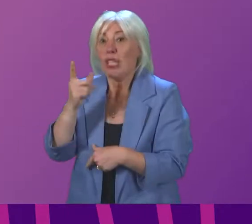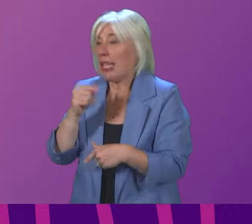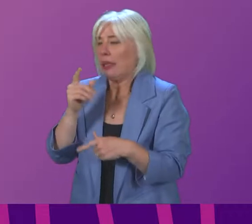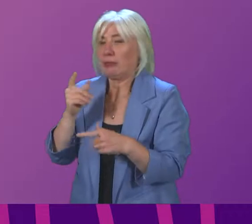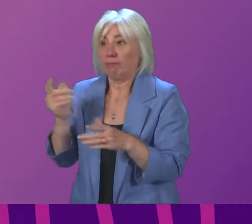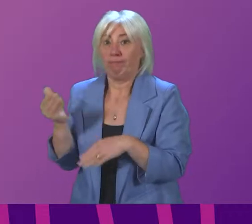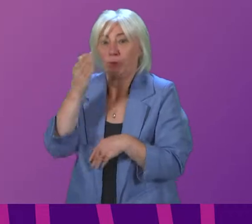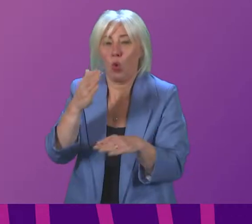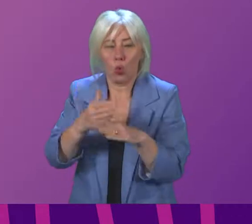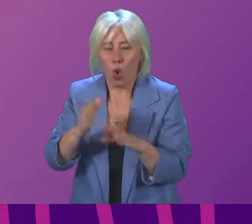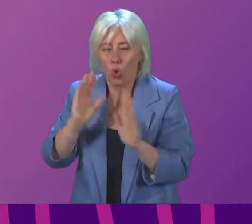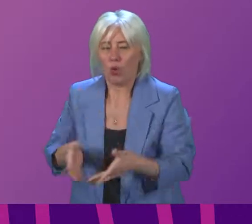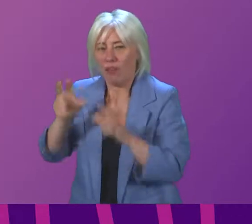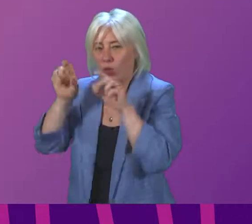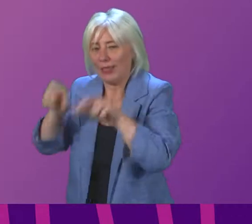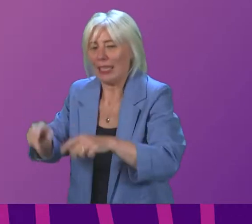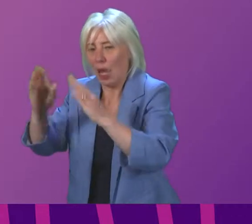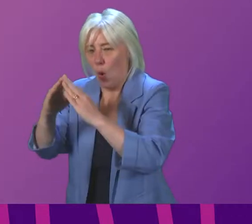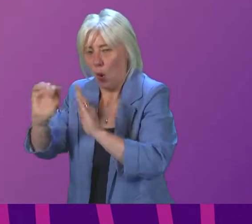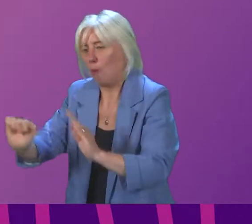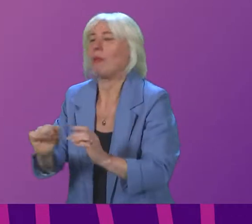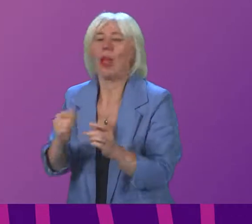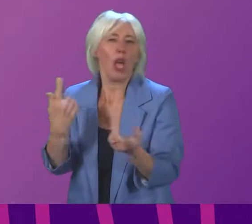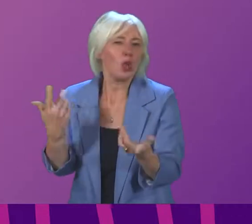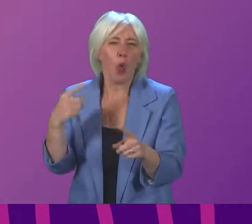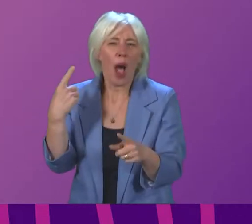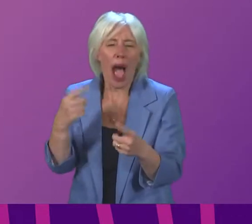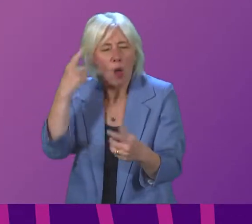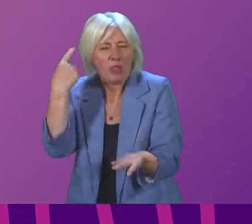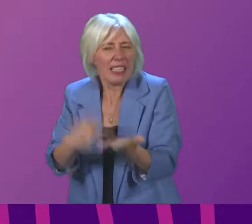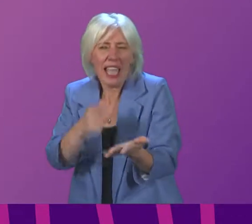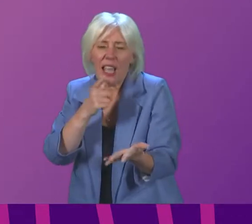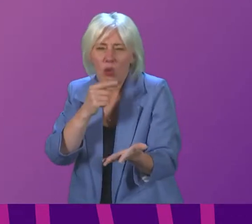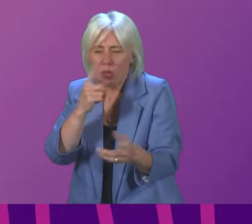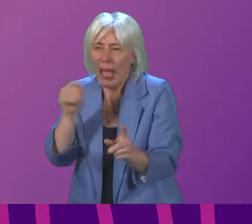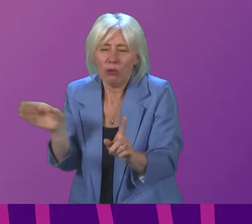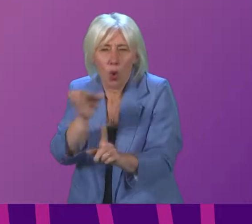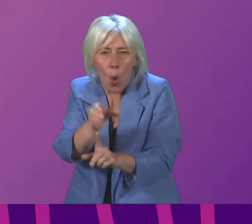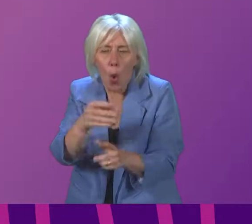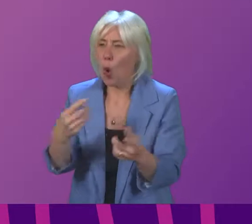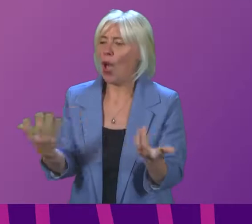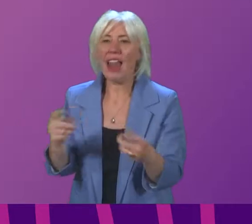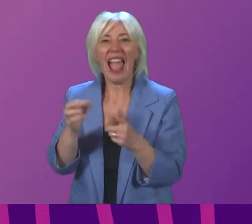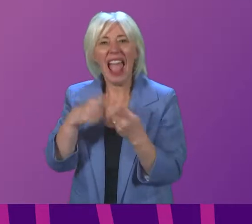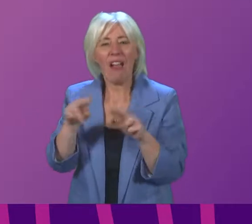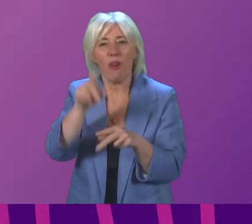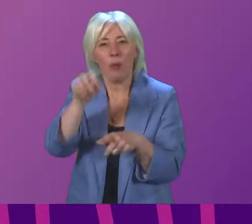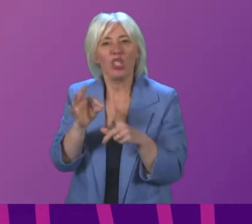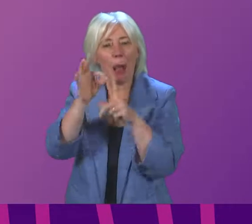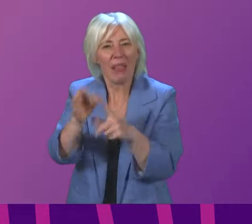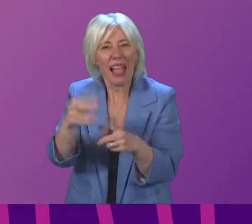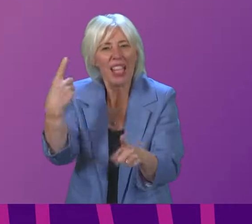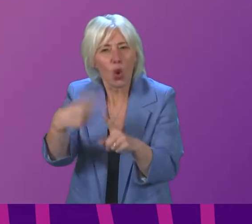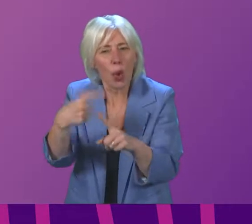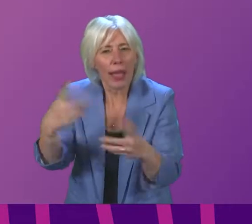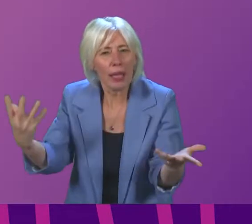criteria will the exemptions be judged on? And how quick will the turnaround be in the applications once they are made? Let me take